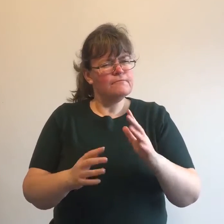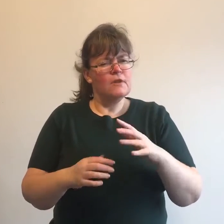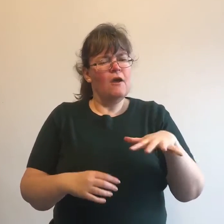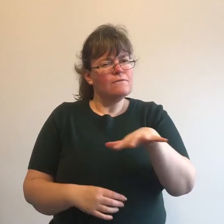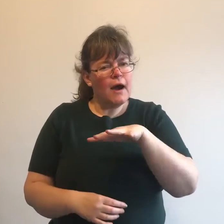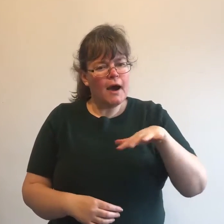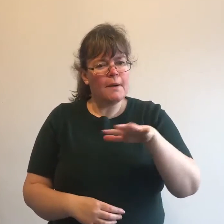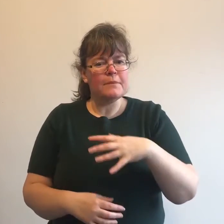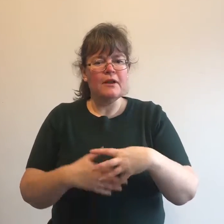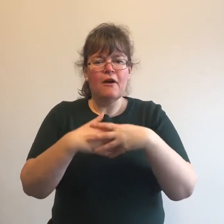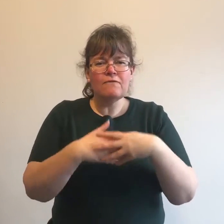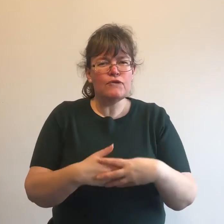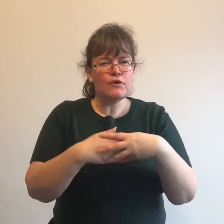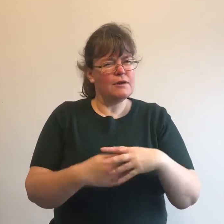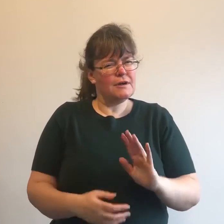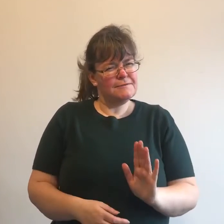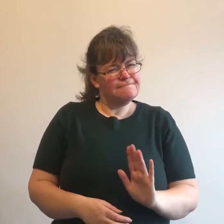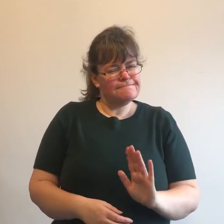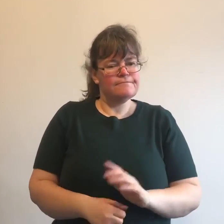What's the time?